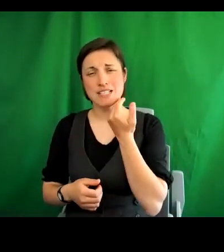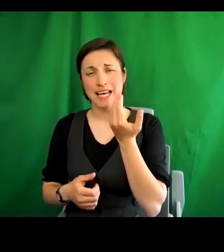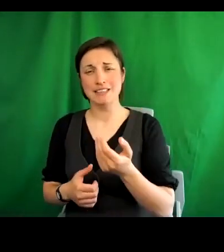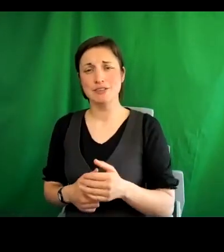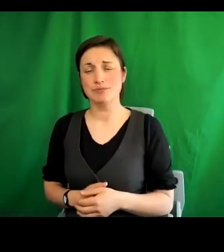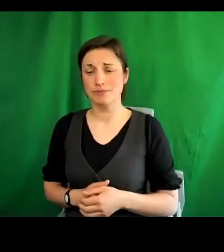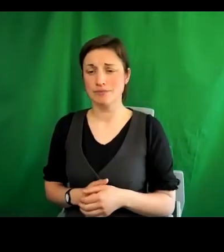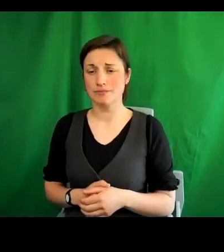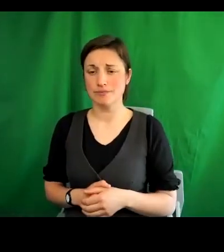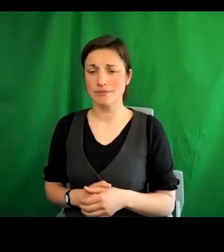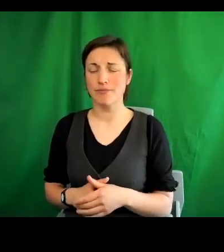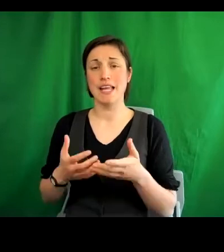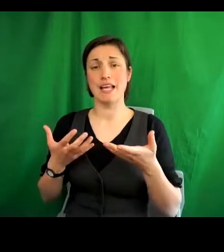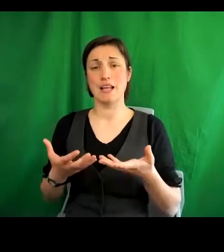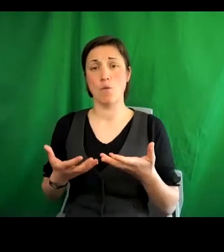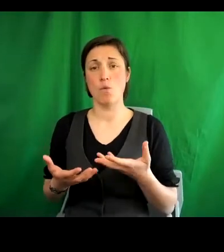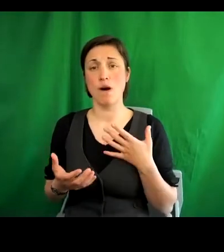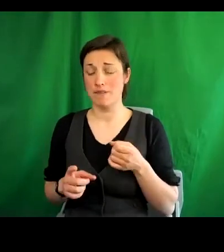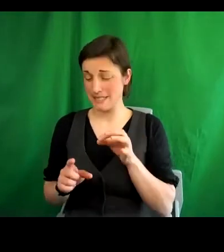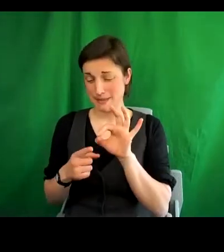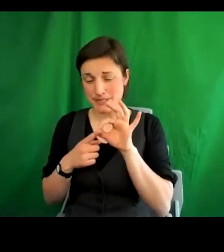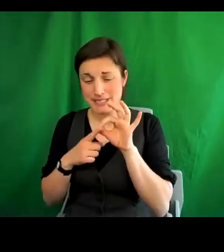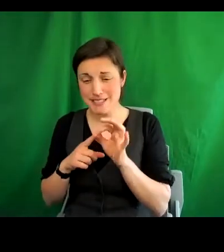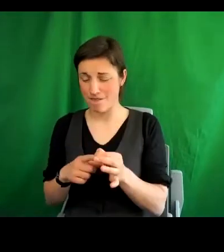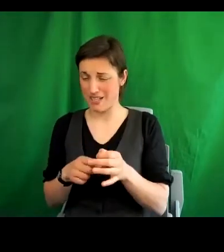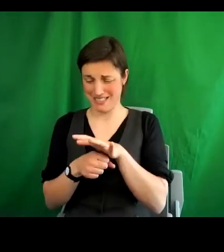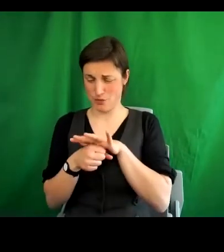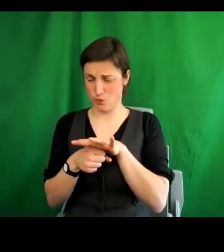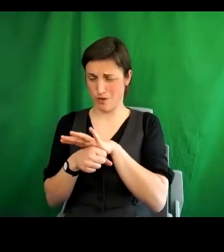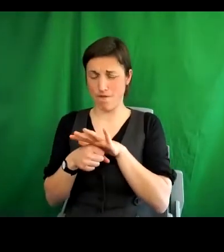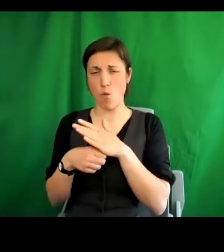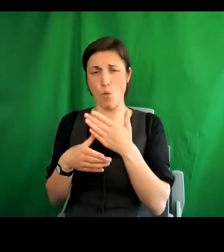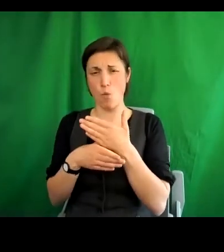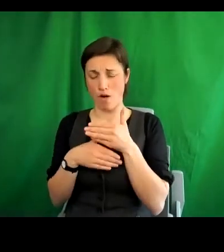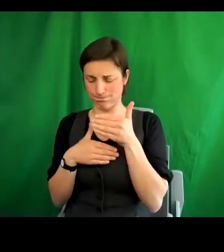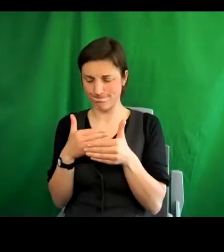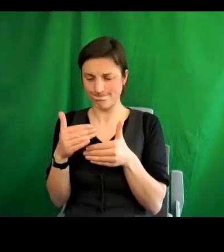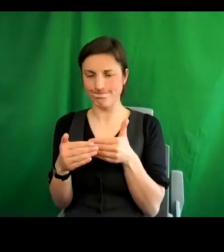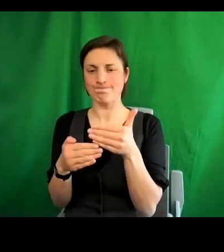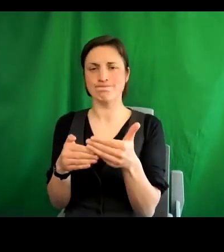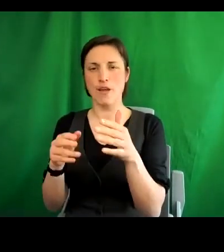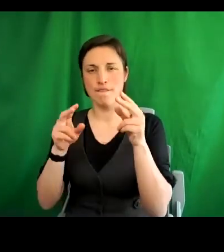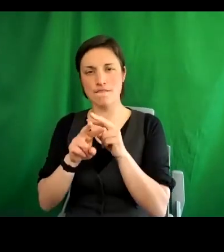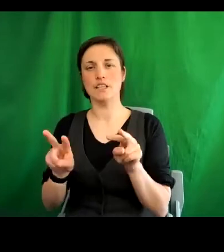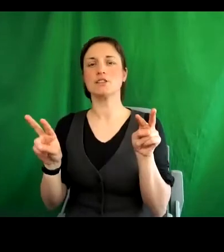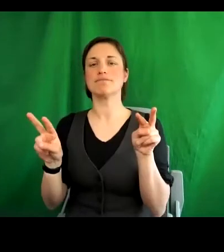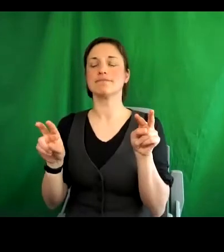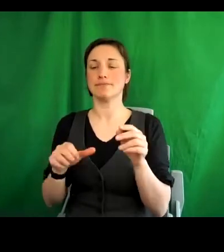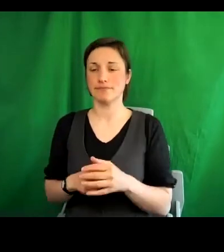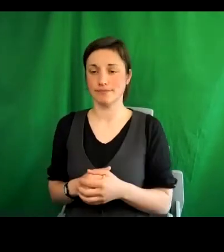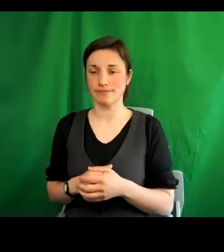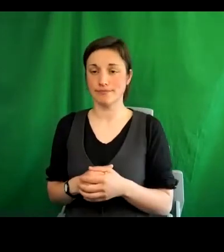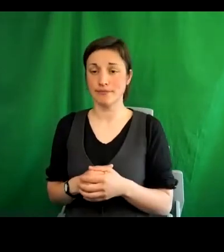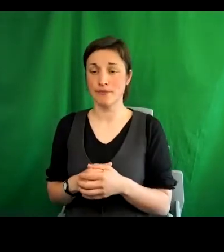And we now have some specific vehicles in York for working towards our vision. The York Human Rights City